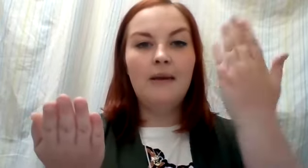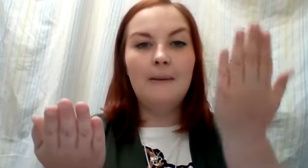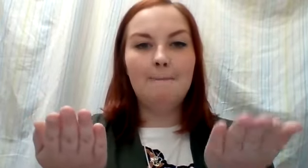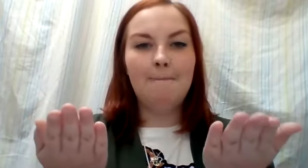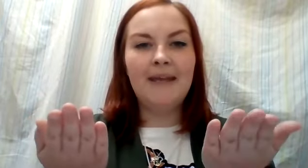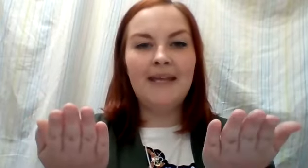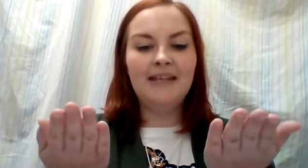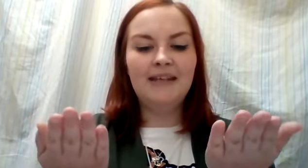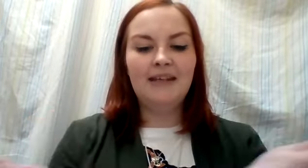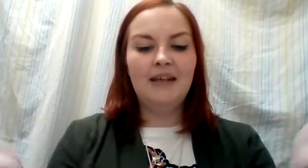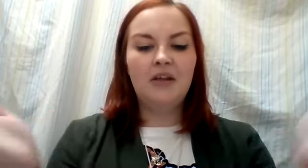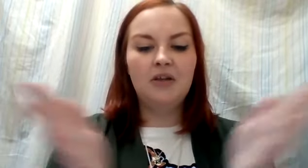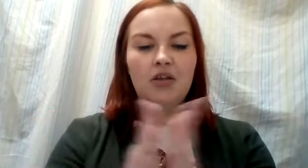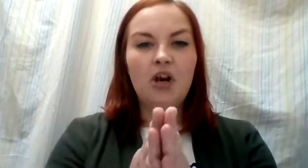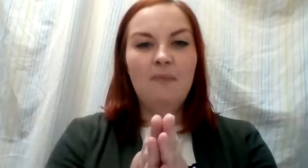pen, sharpen.